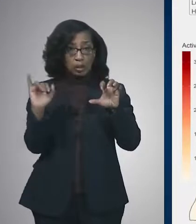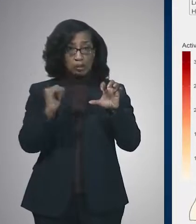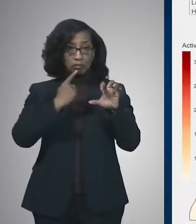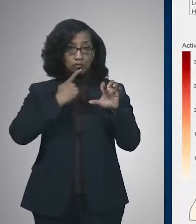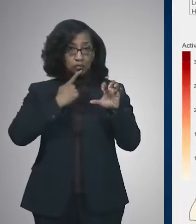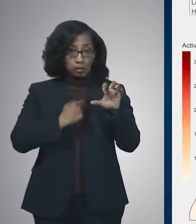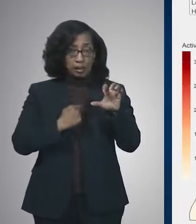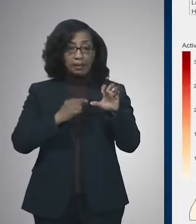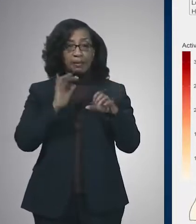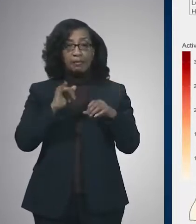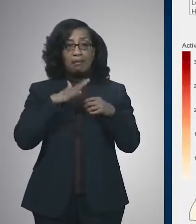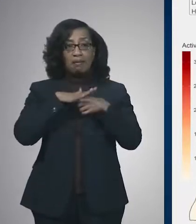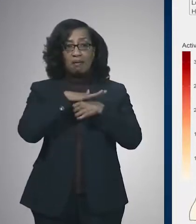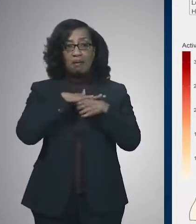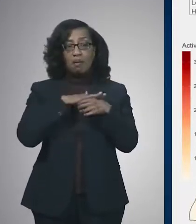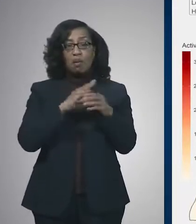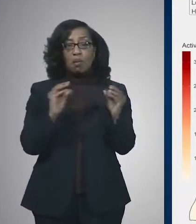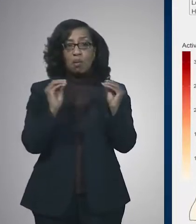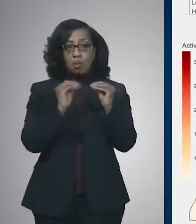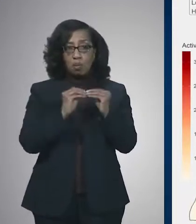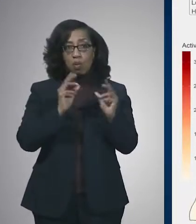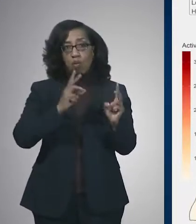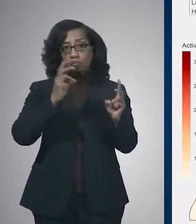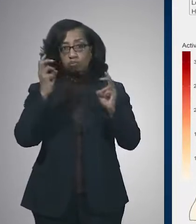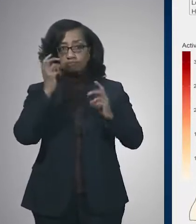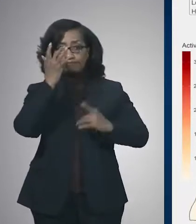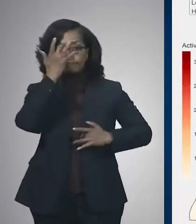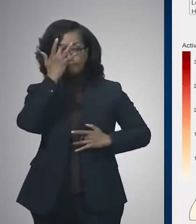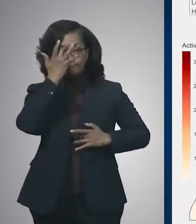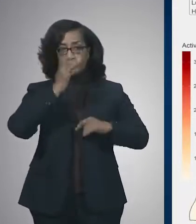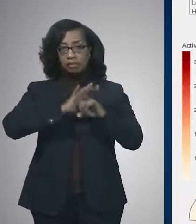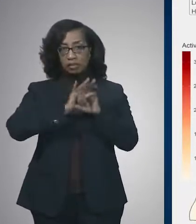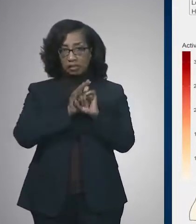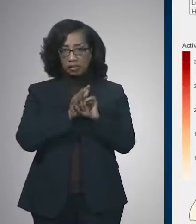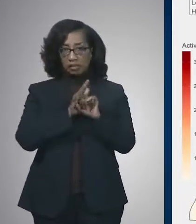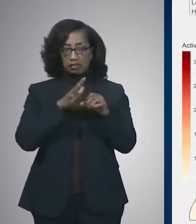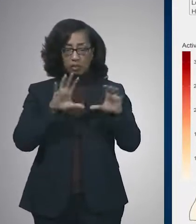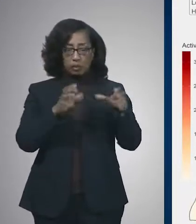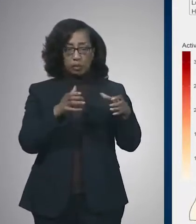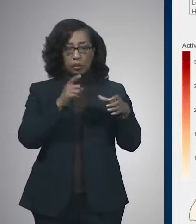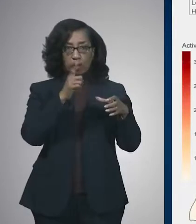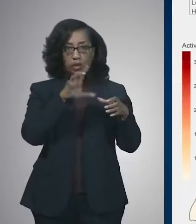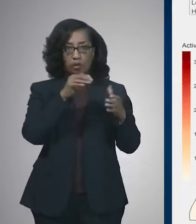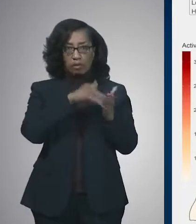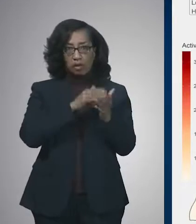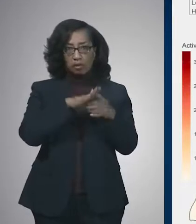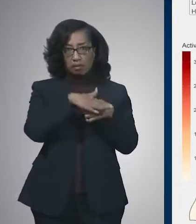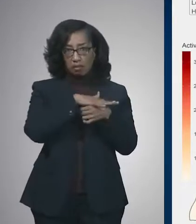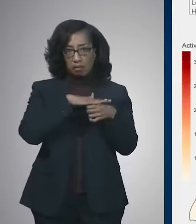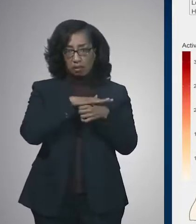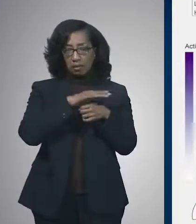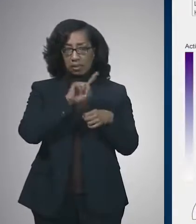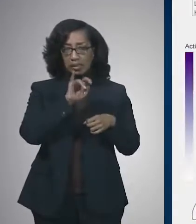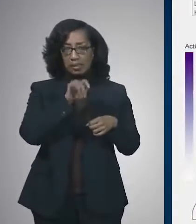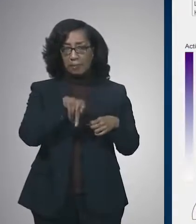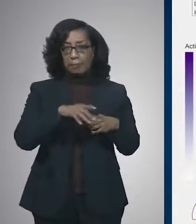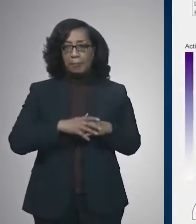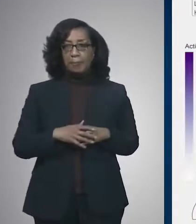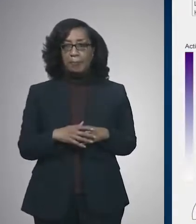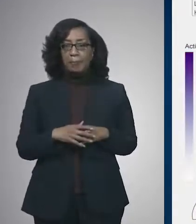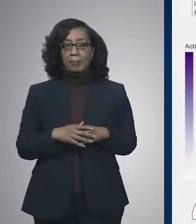those areas have more active cases per 100,000 in their zip code. Next slide.